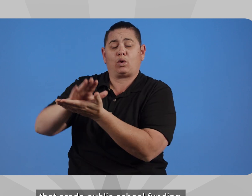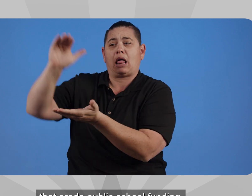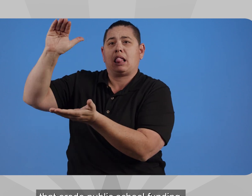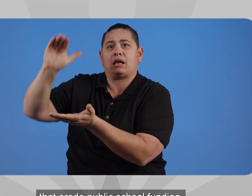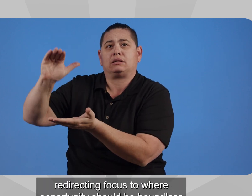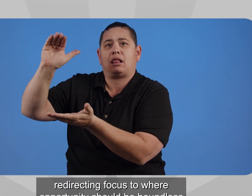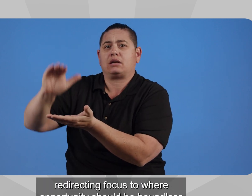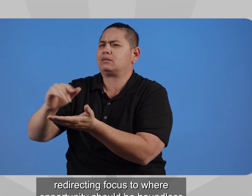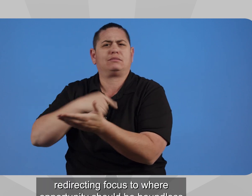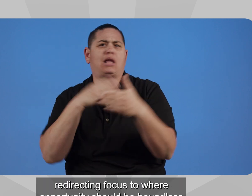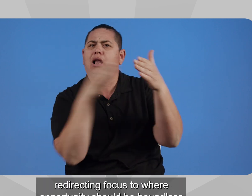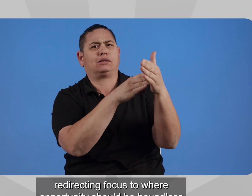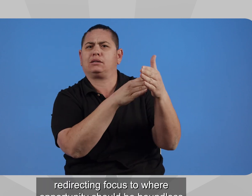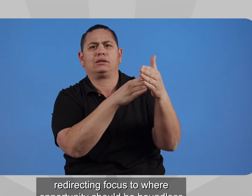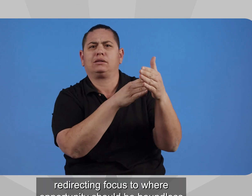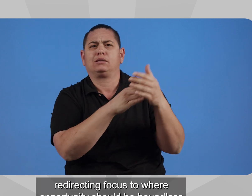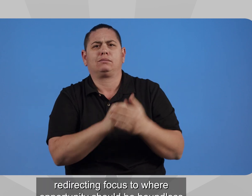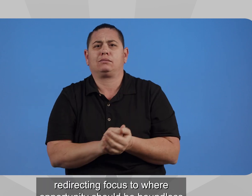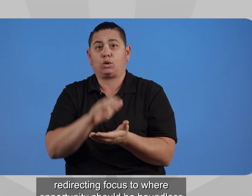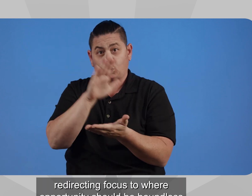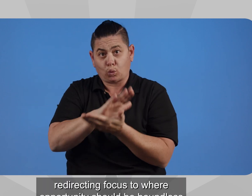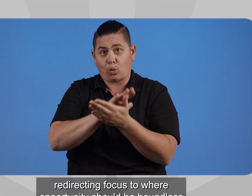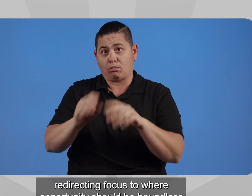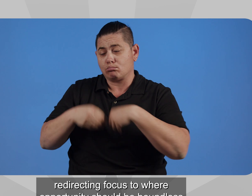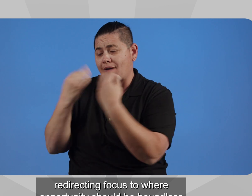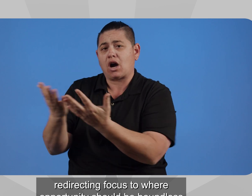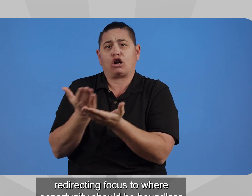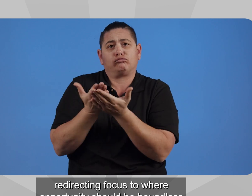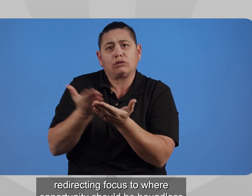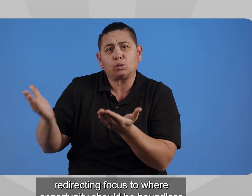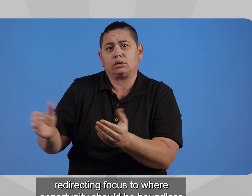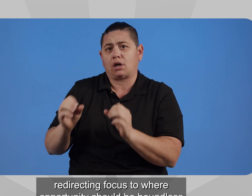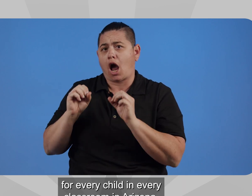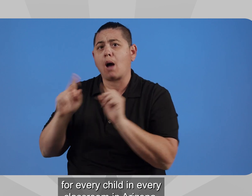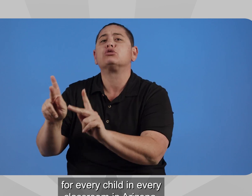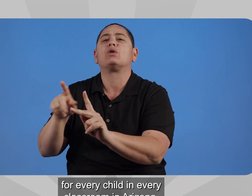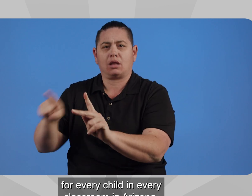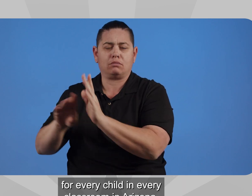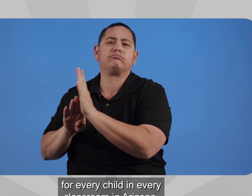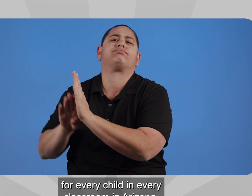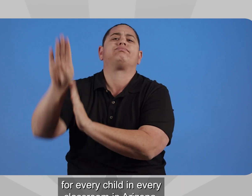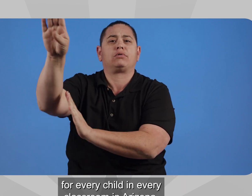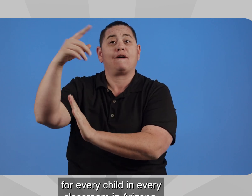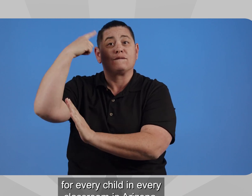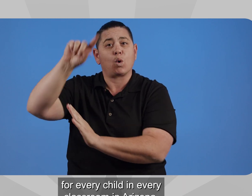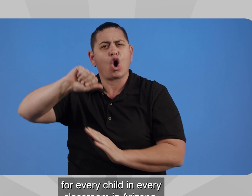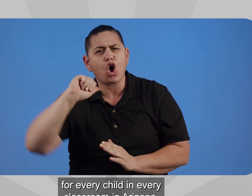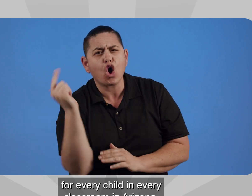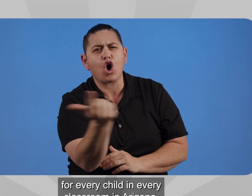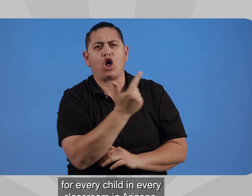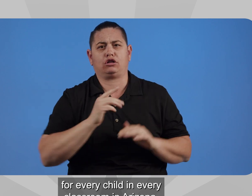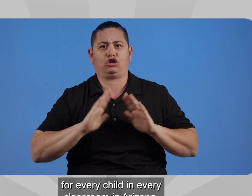funding, redirecting focus to where opportunity should be boundless for every child in every